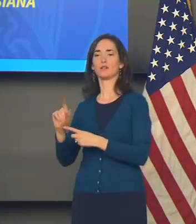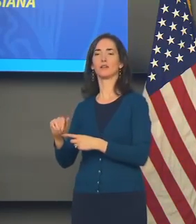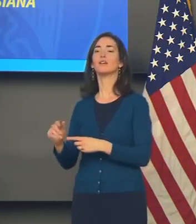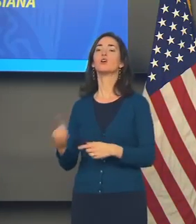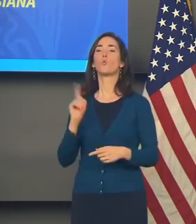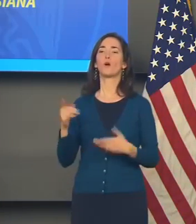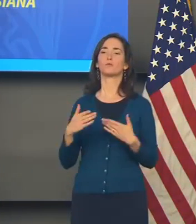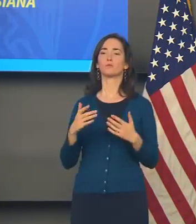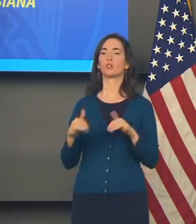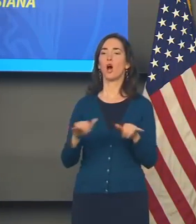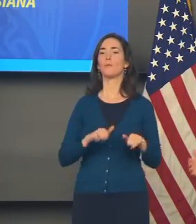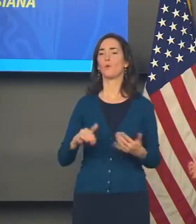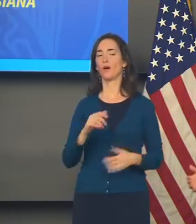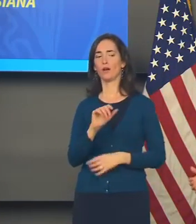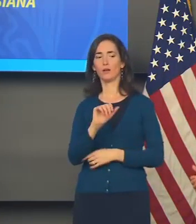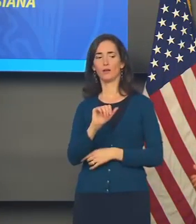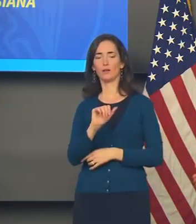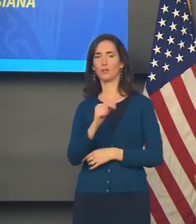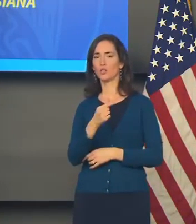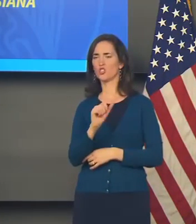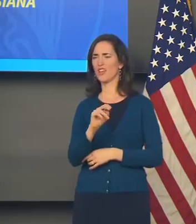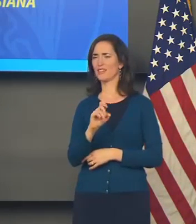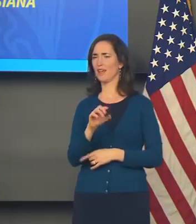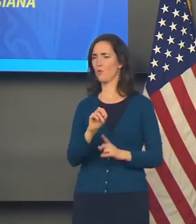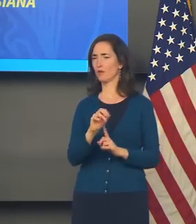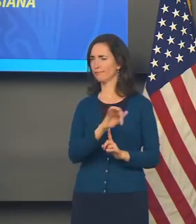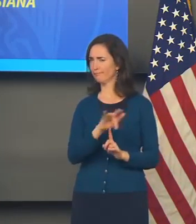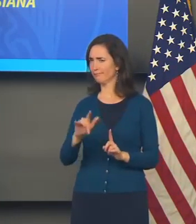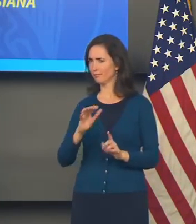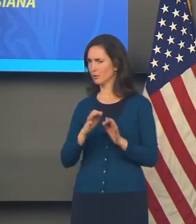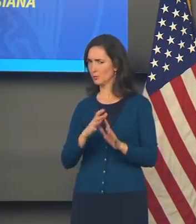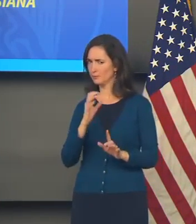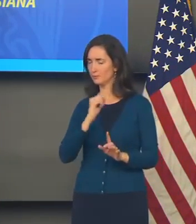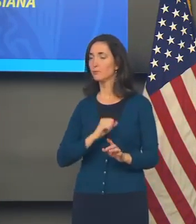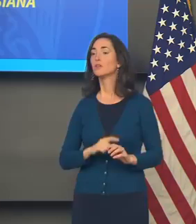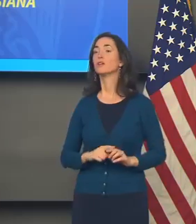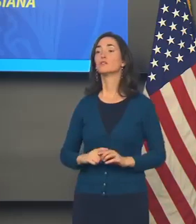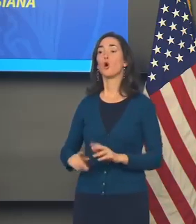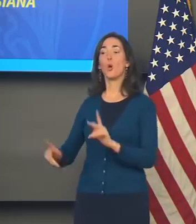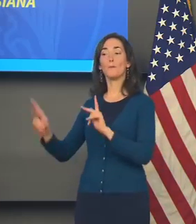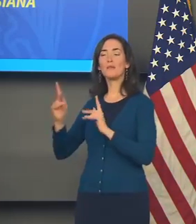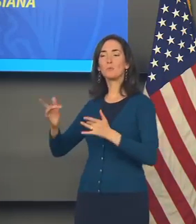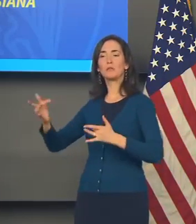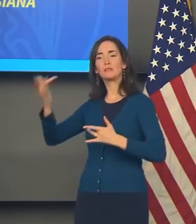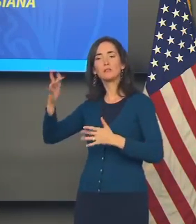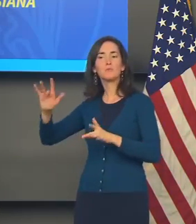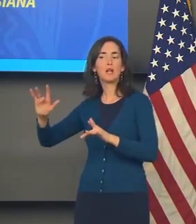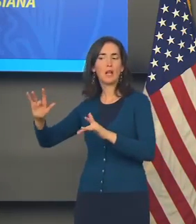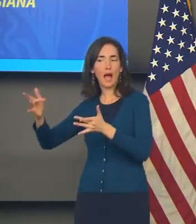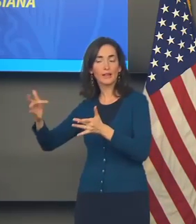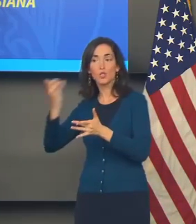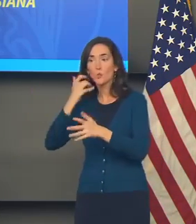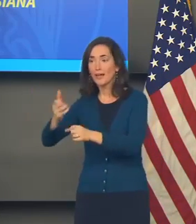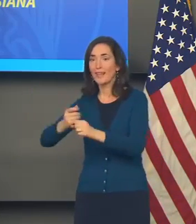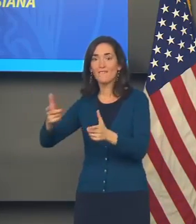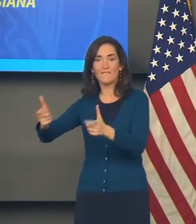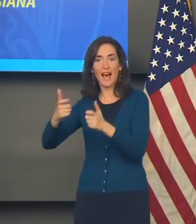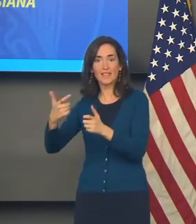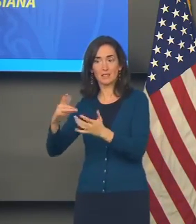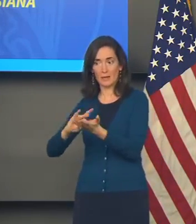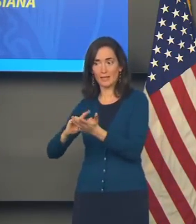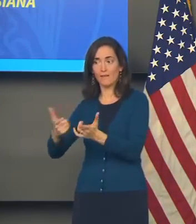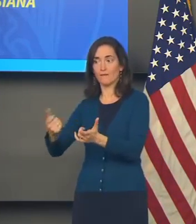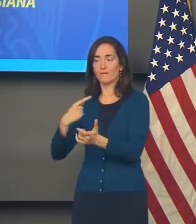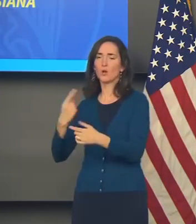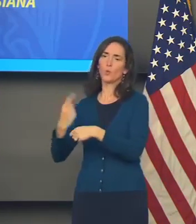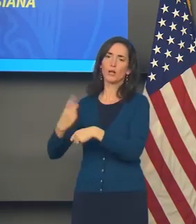people who aren't that sick from needing hospitalization if it's given quickly, if it's given